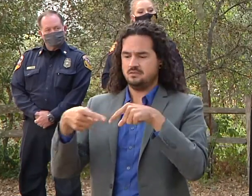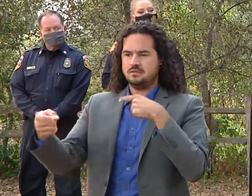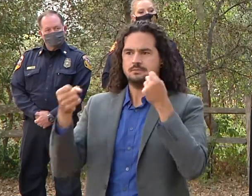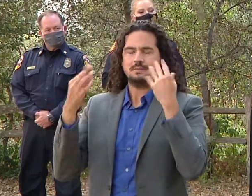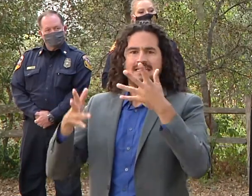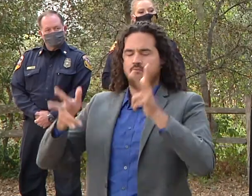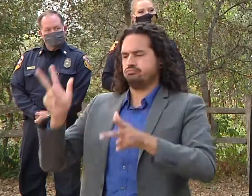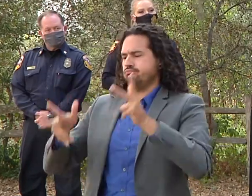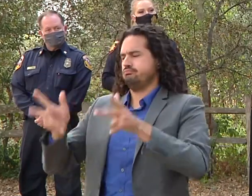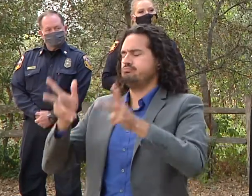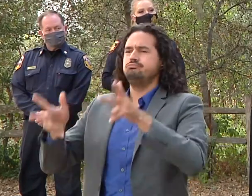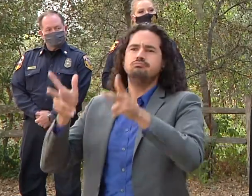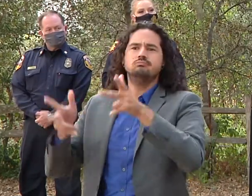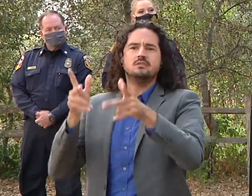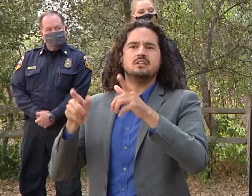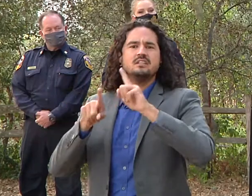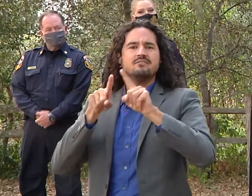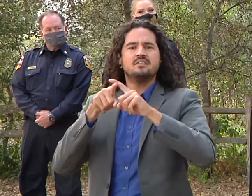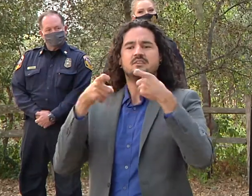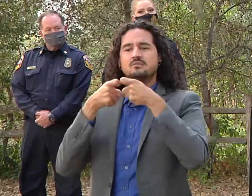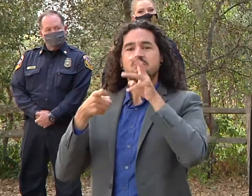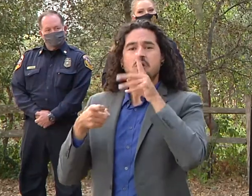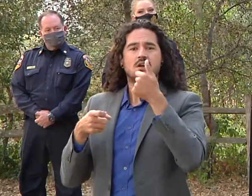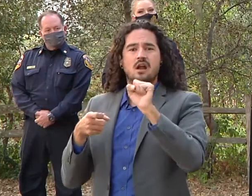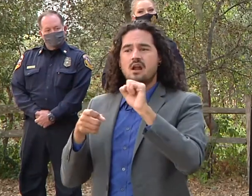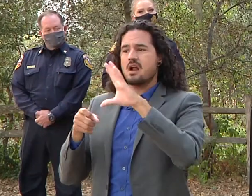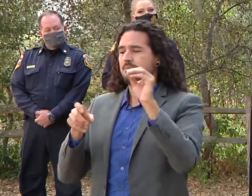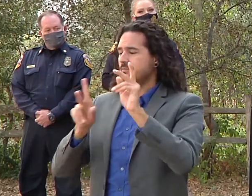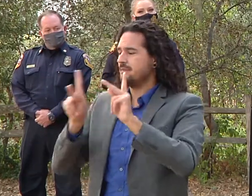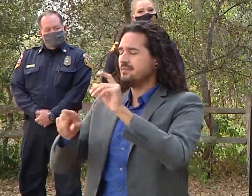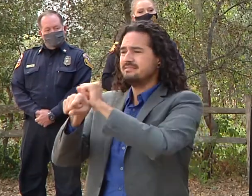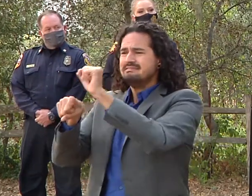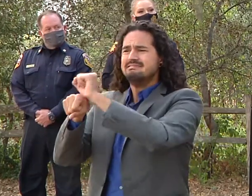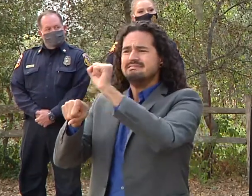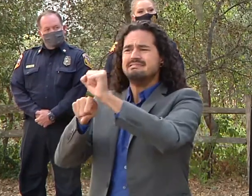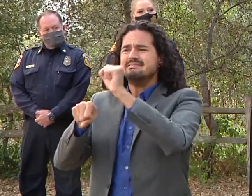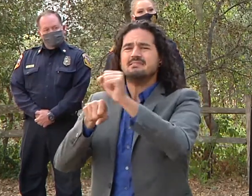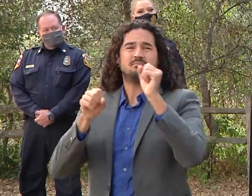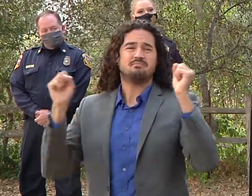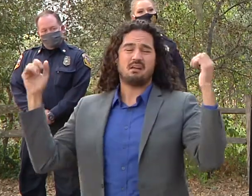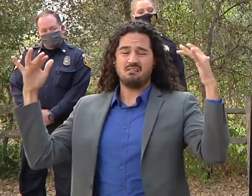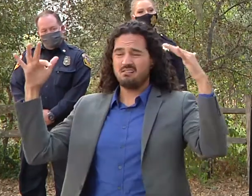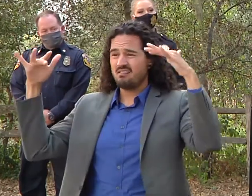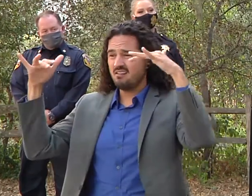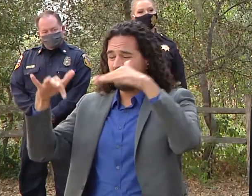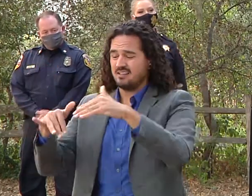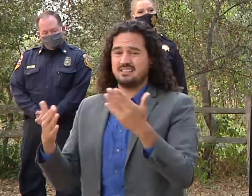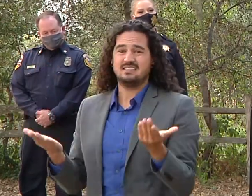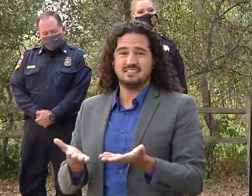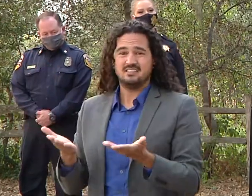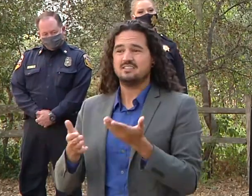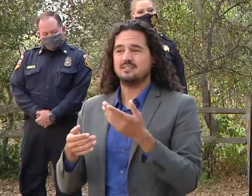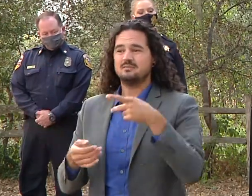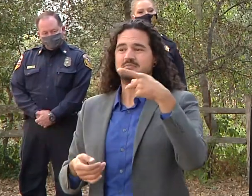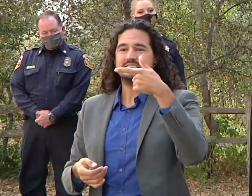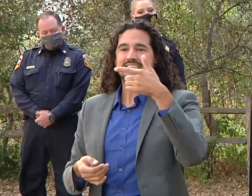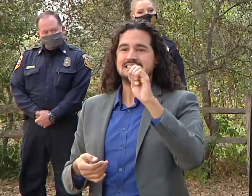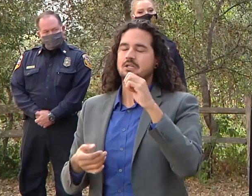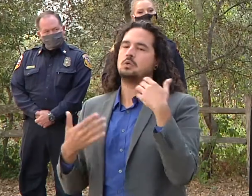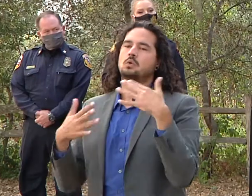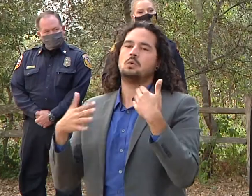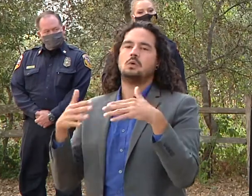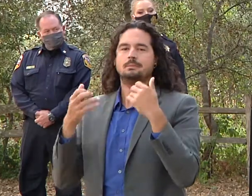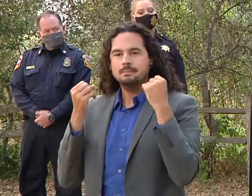here in the county trying to get those lines back up that it it's just incredible to see that amount of people working and really trying to string